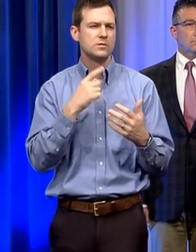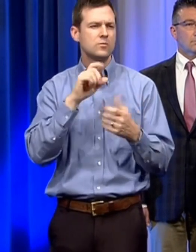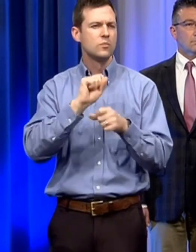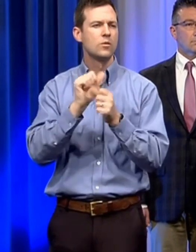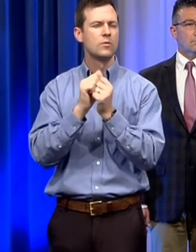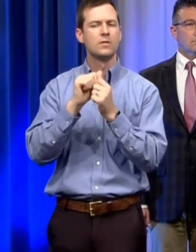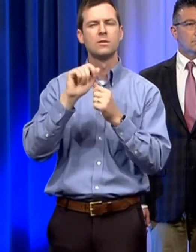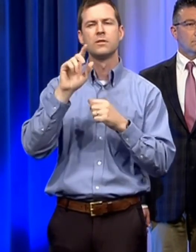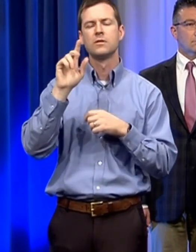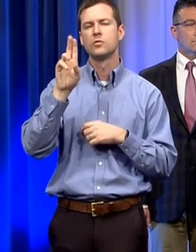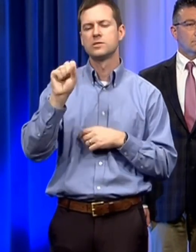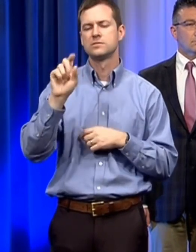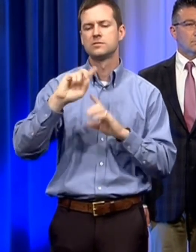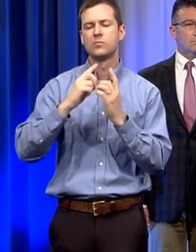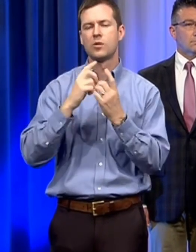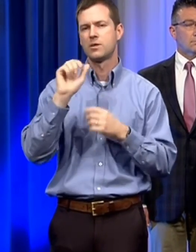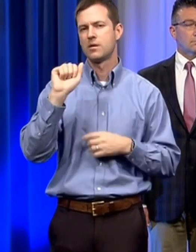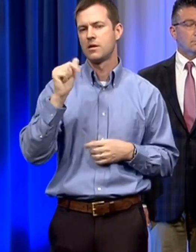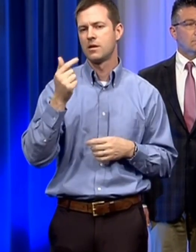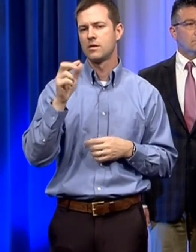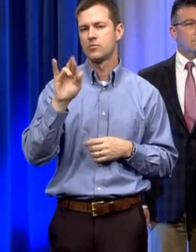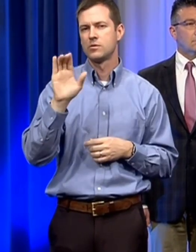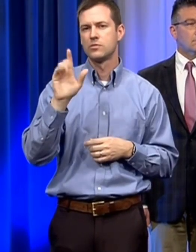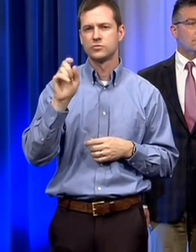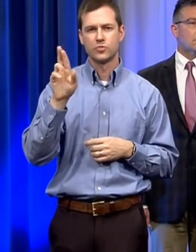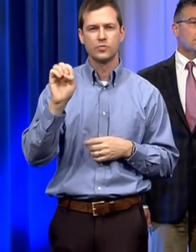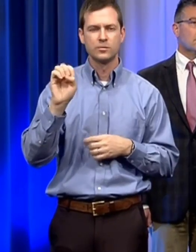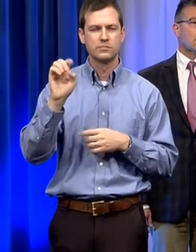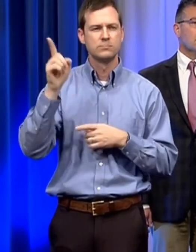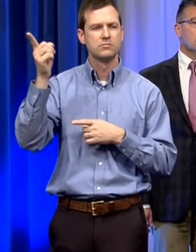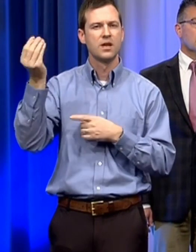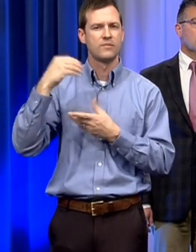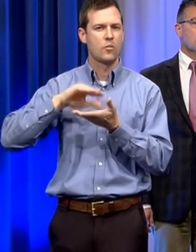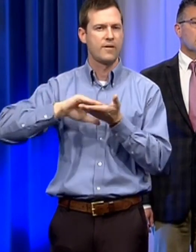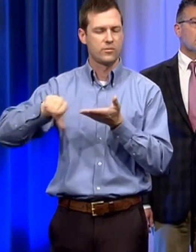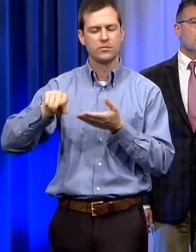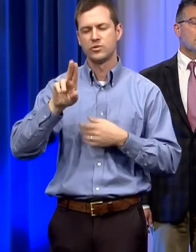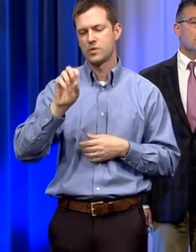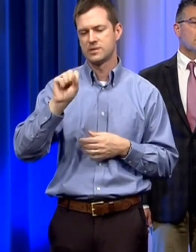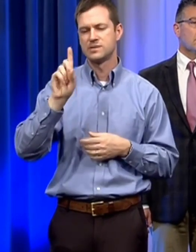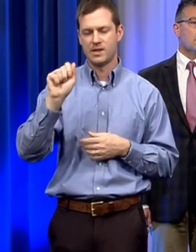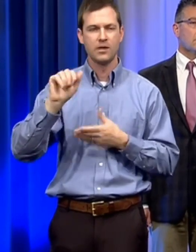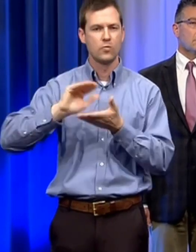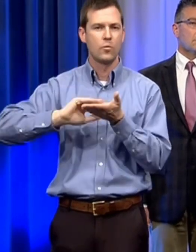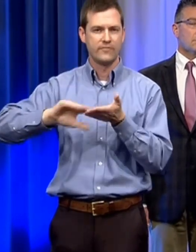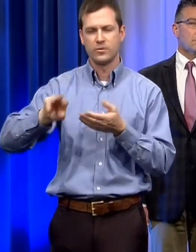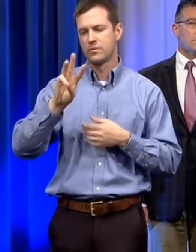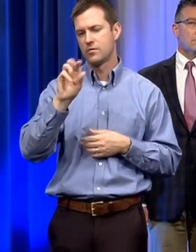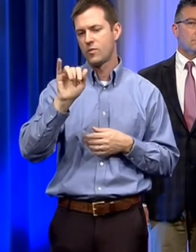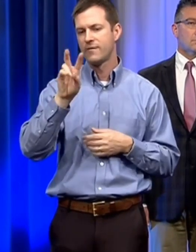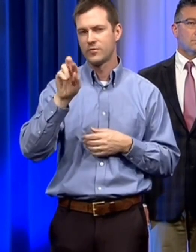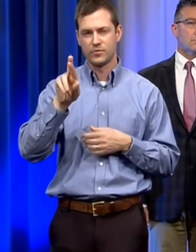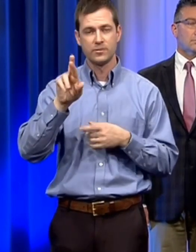agriculture on a waiver the usda is willing to give a waiver to states for communities that